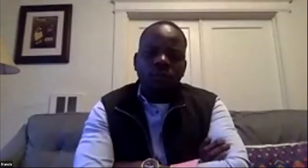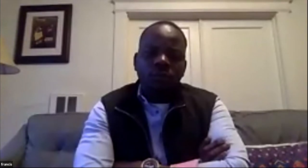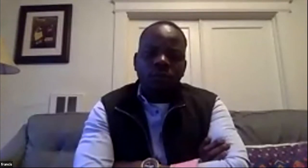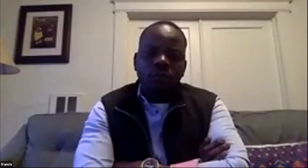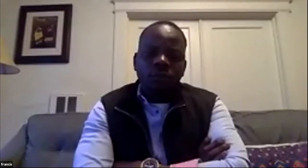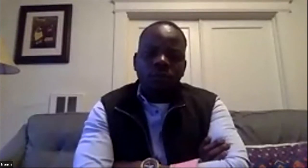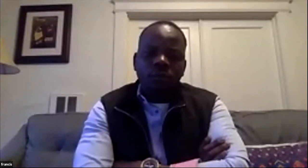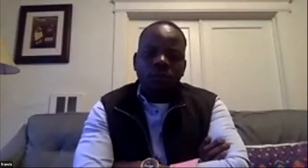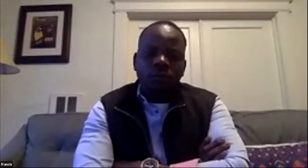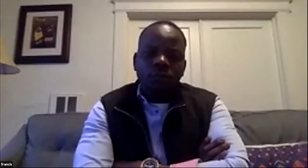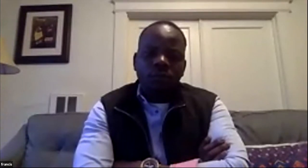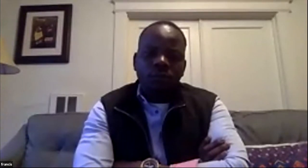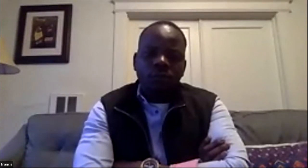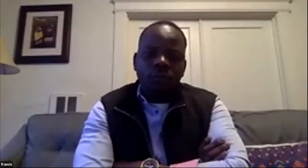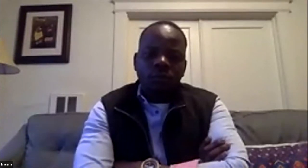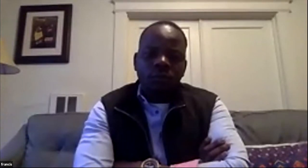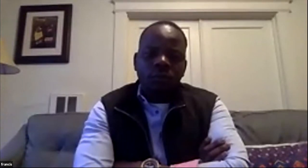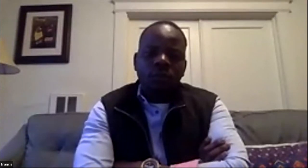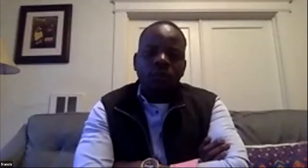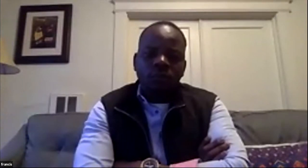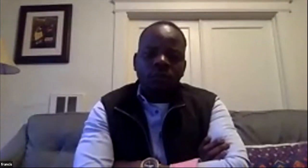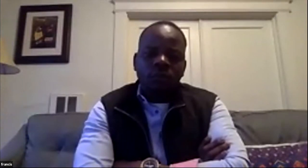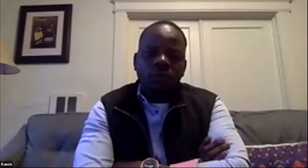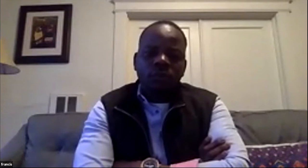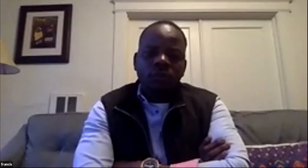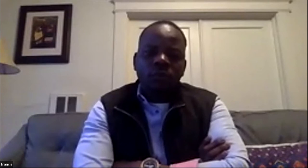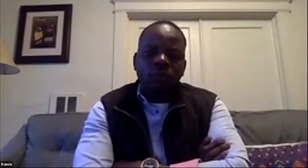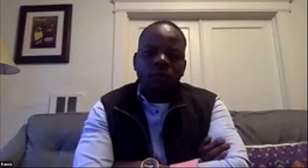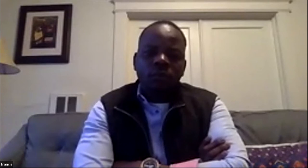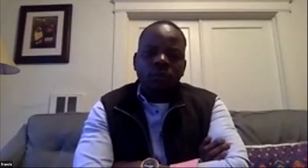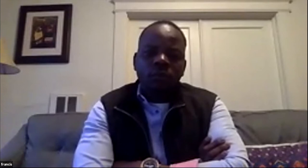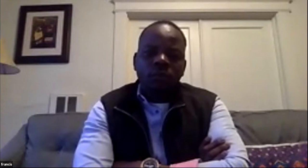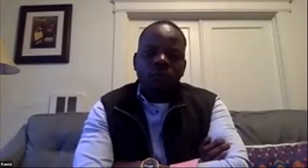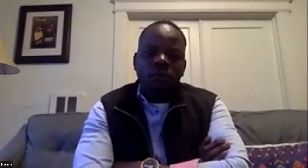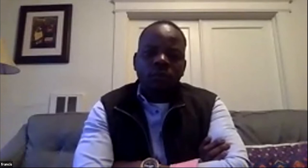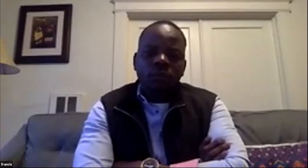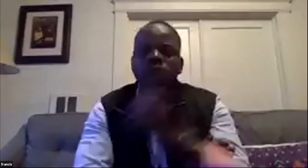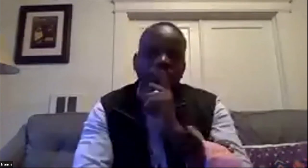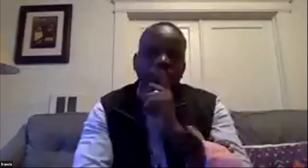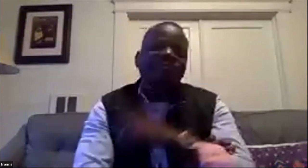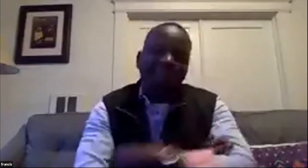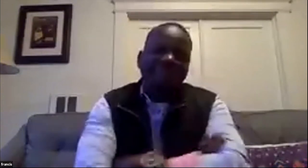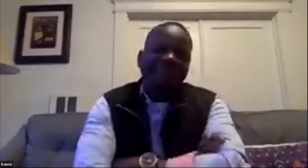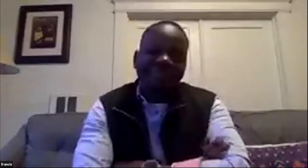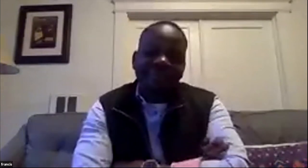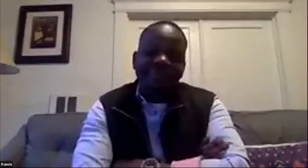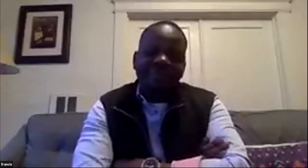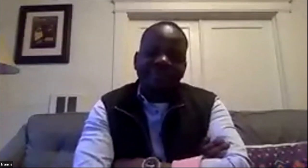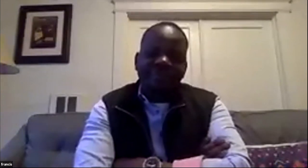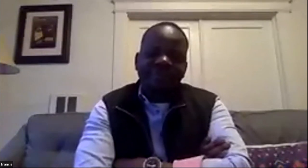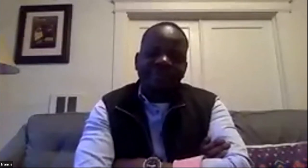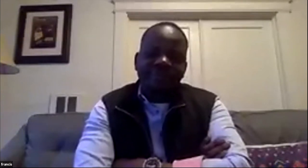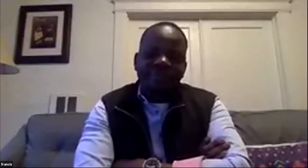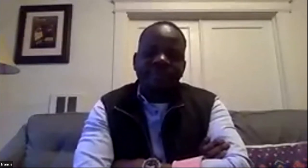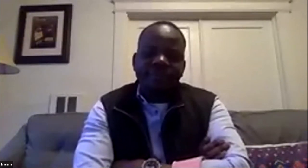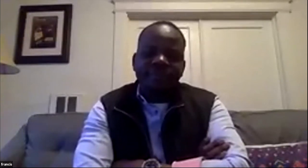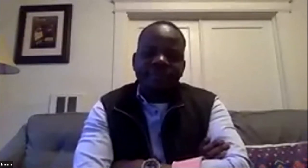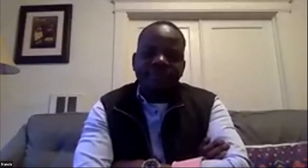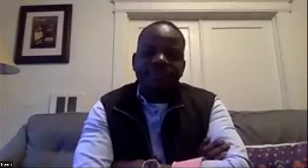forward then certainly let me know and i will send that follow-up email um with a few with a few systems thinking